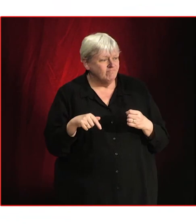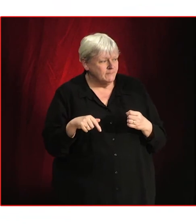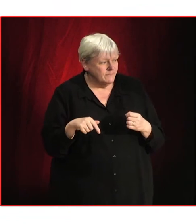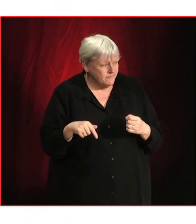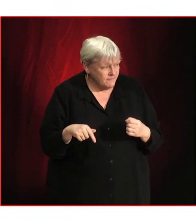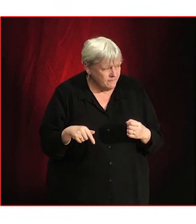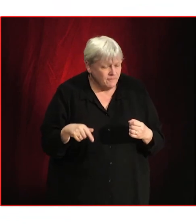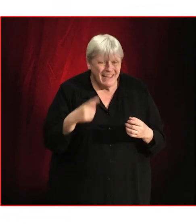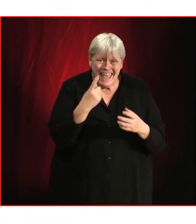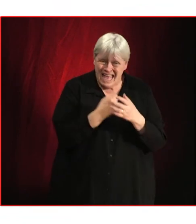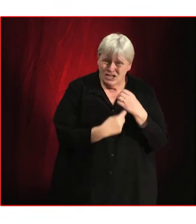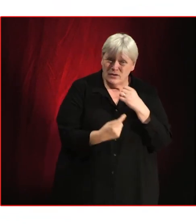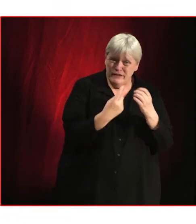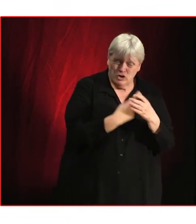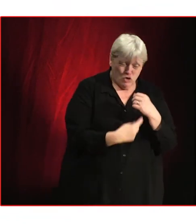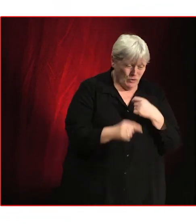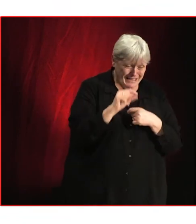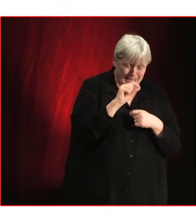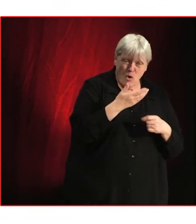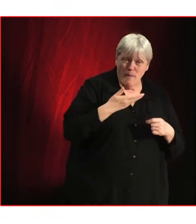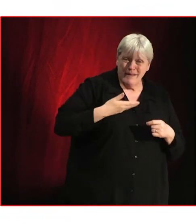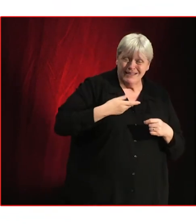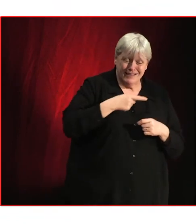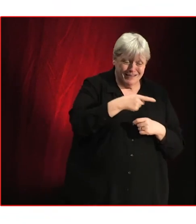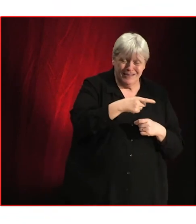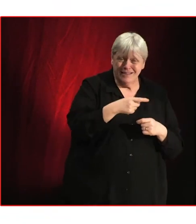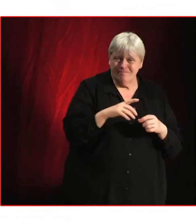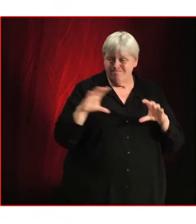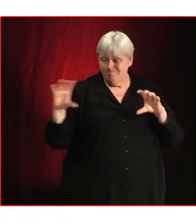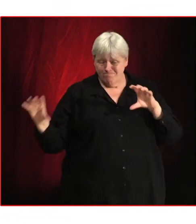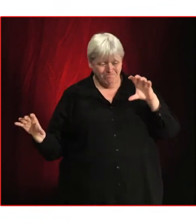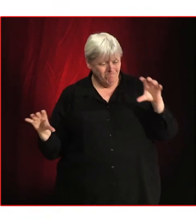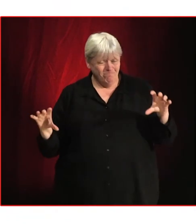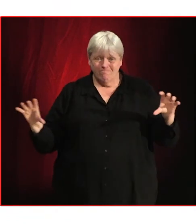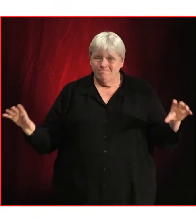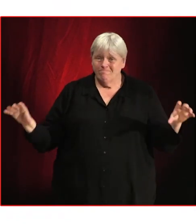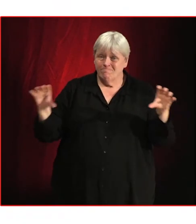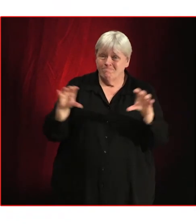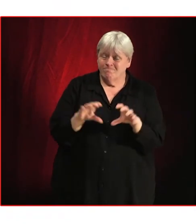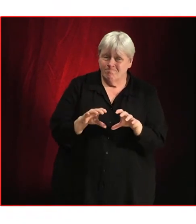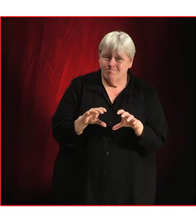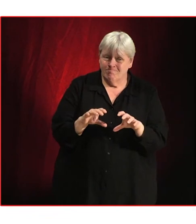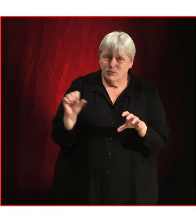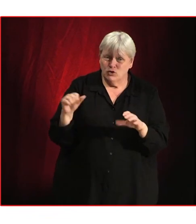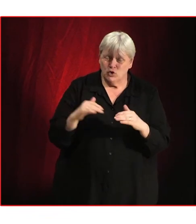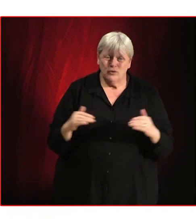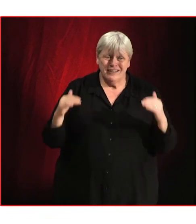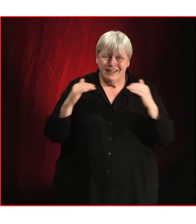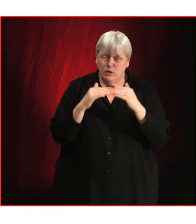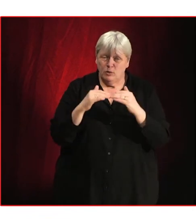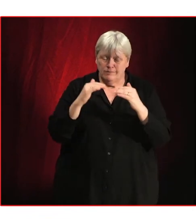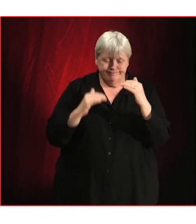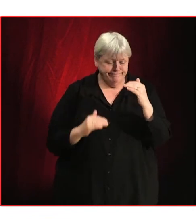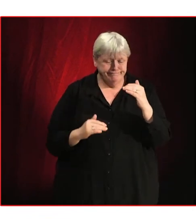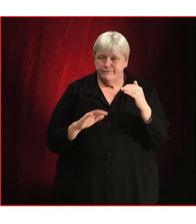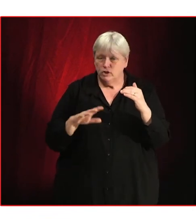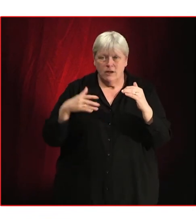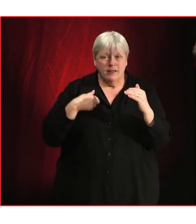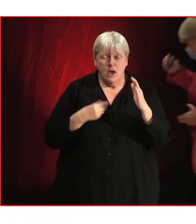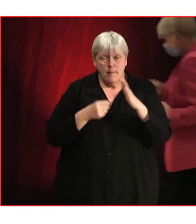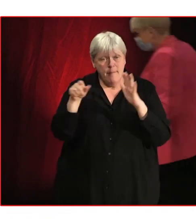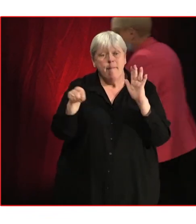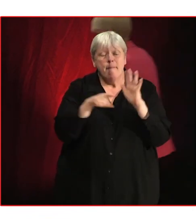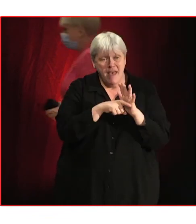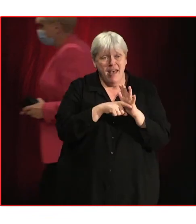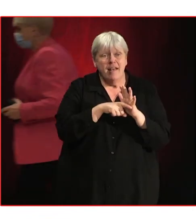and the individuals and small businesses, independent musicians and artists on the other. Whilst the bill didn't pass, it did,